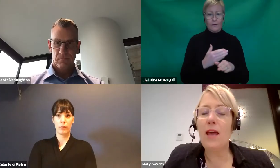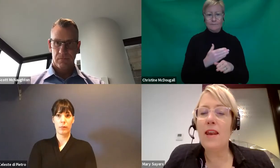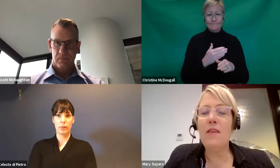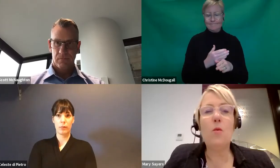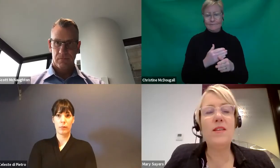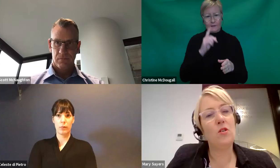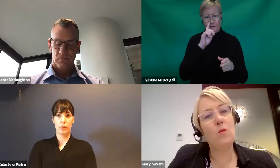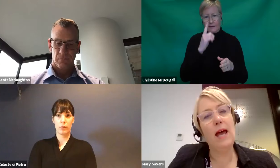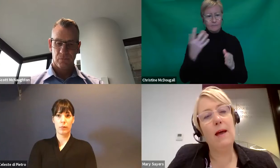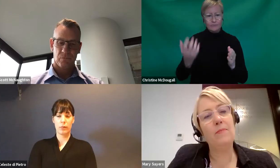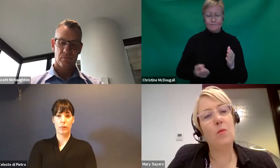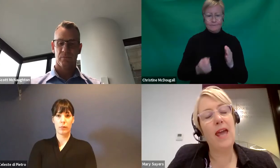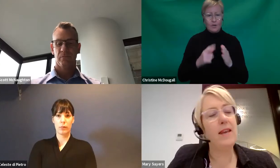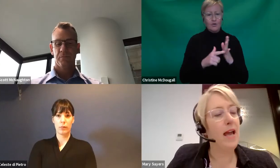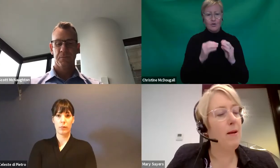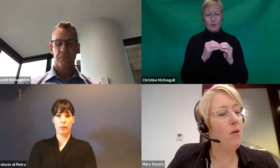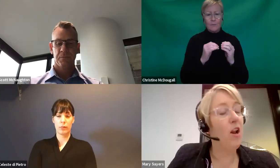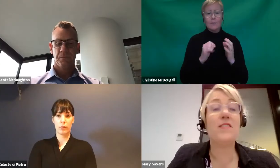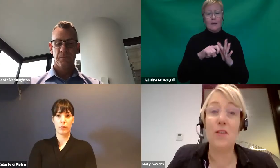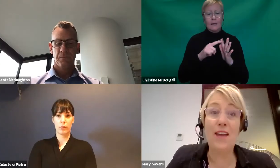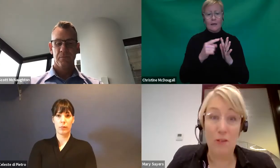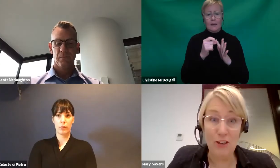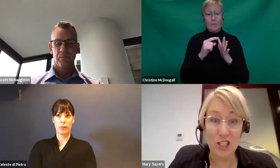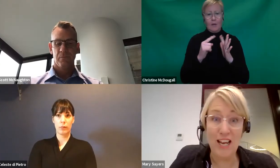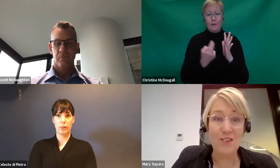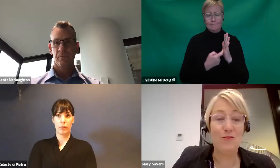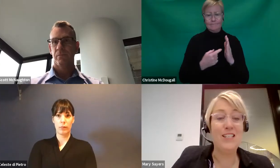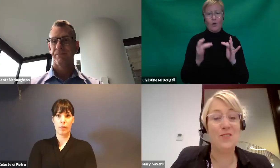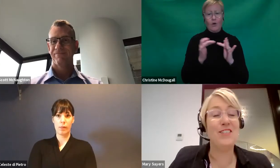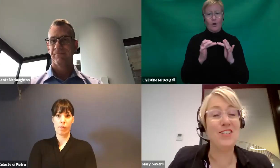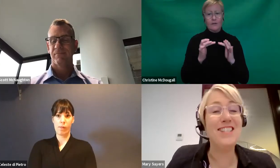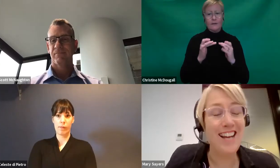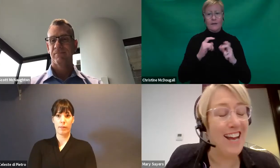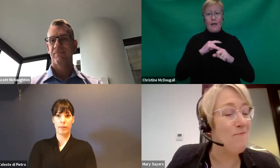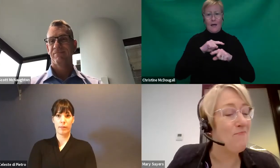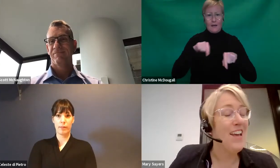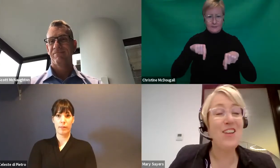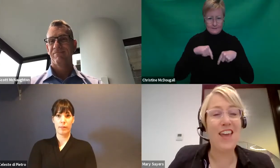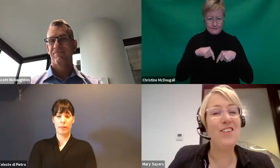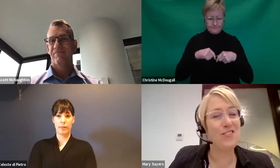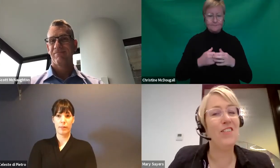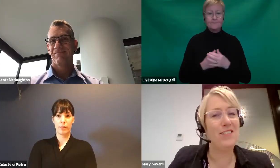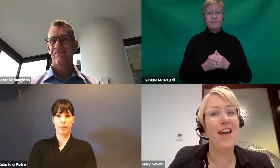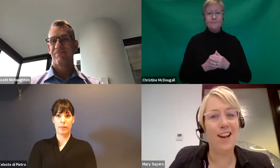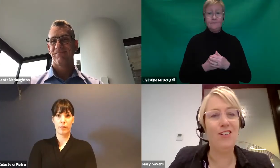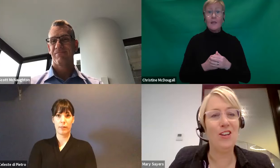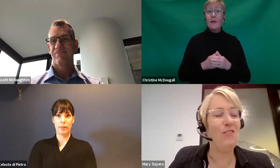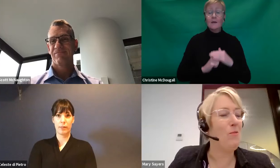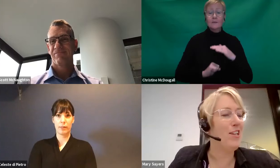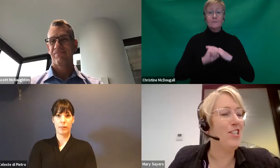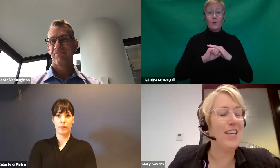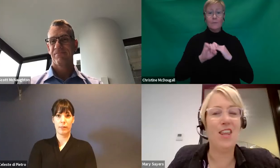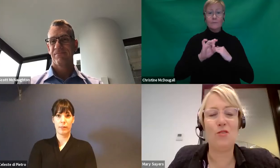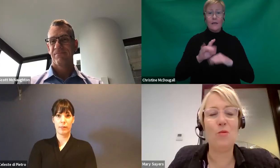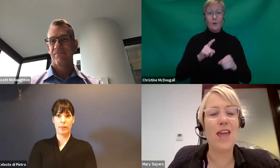Fantastic. Another question that we had come up on the line. So we've finished our 10 questions. So thank you, Scott. That's a hell of a lot of